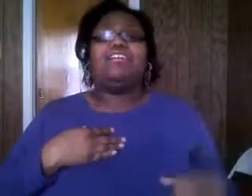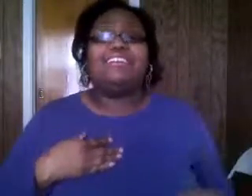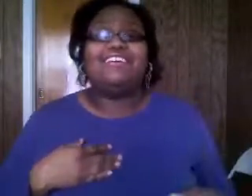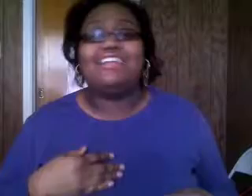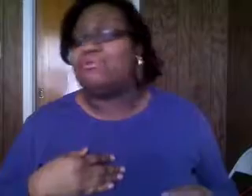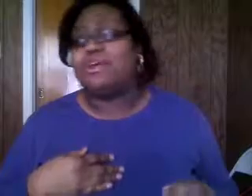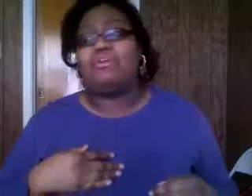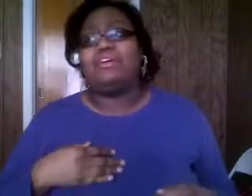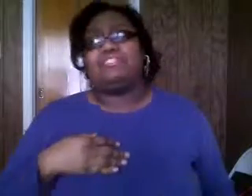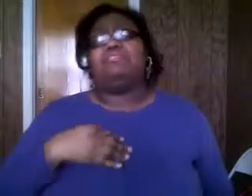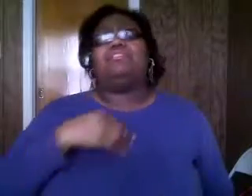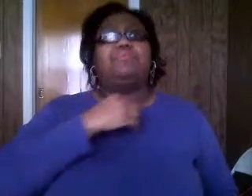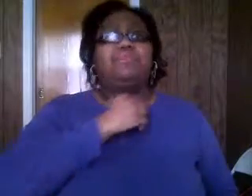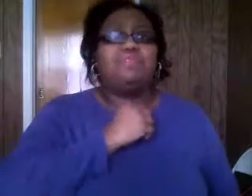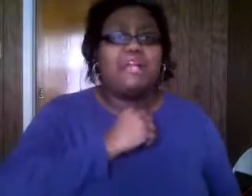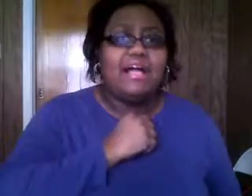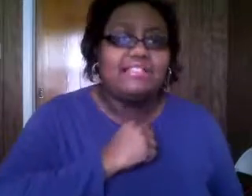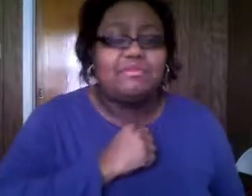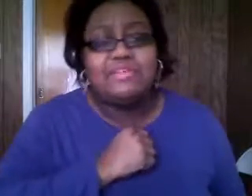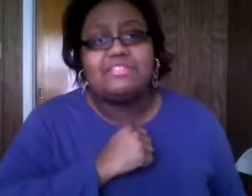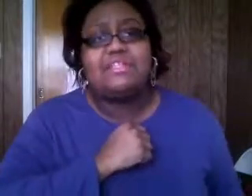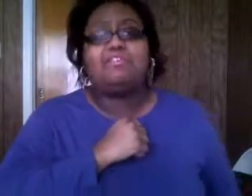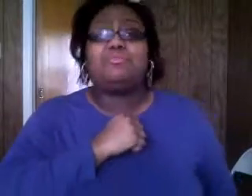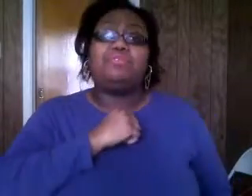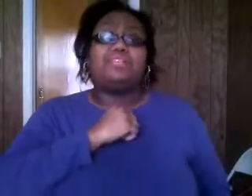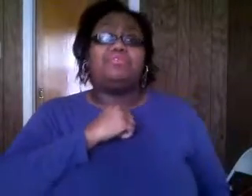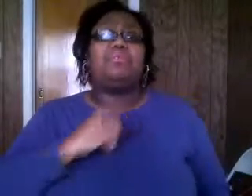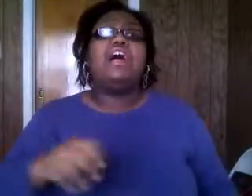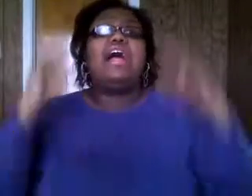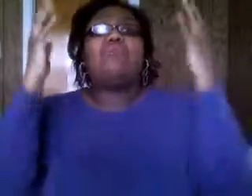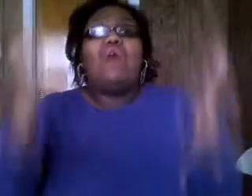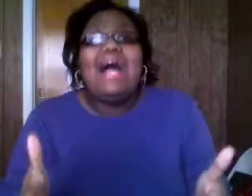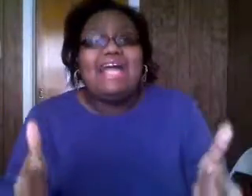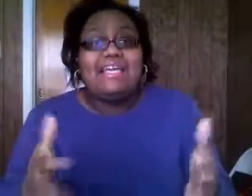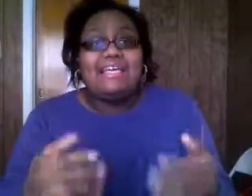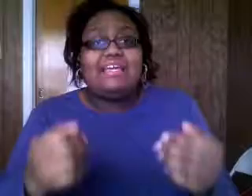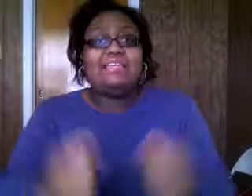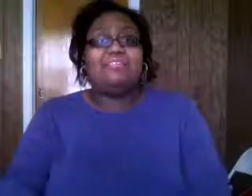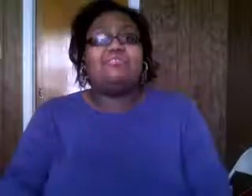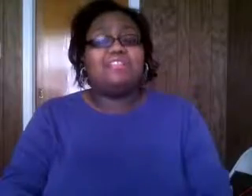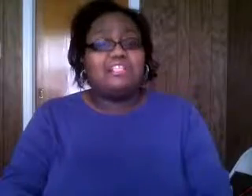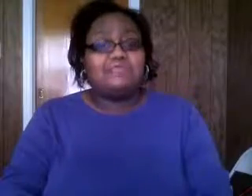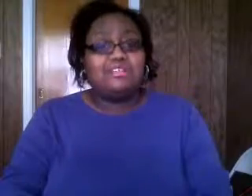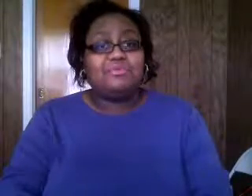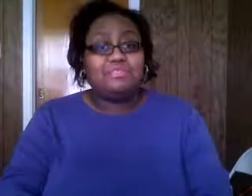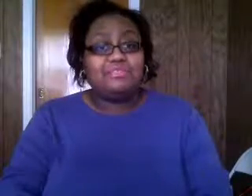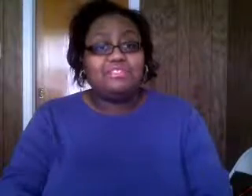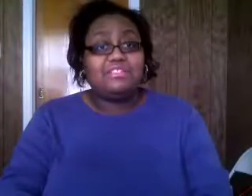you know i know when i walk in she's gonna look at me and roll her eyes i mean i sit down on the pew next to her and why if you think that's really a real christian